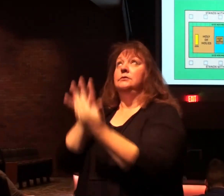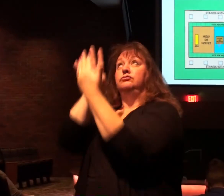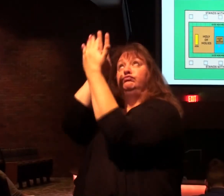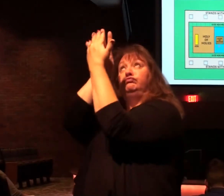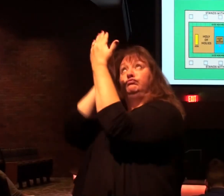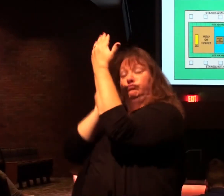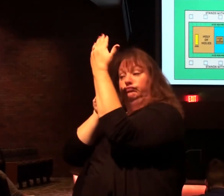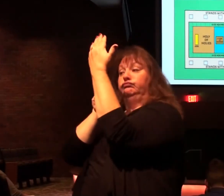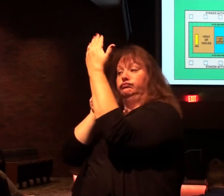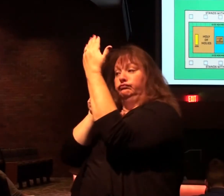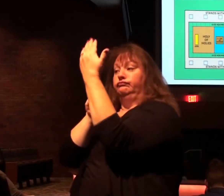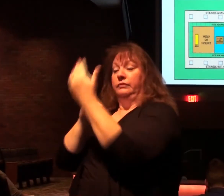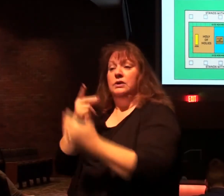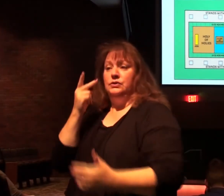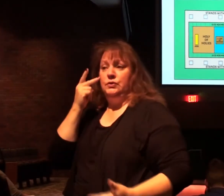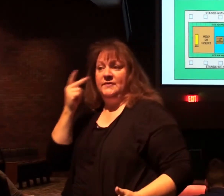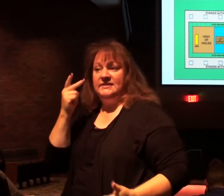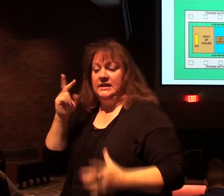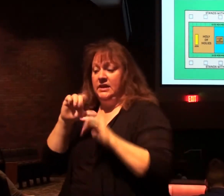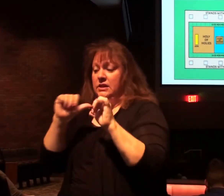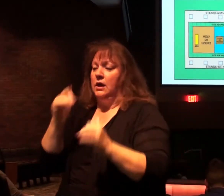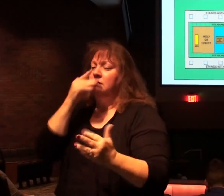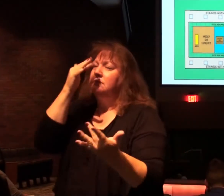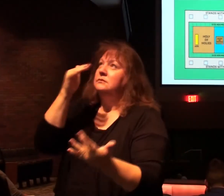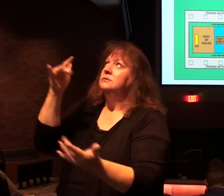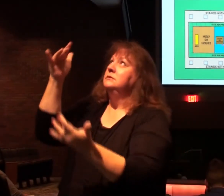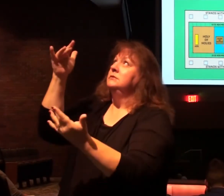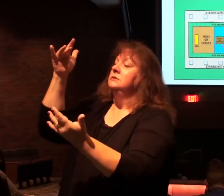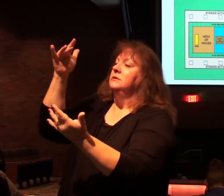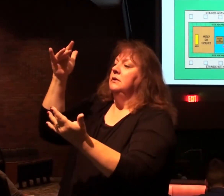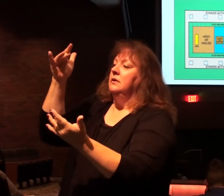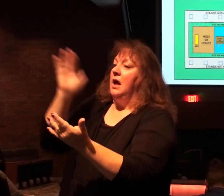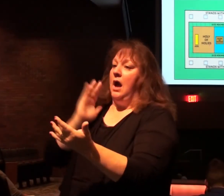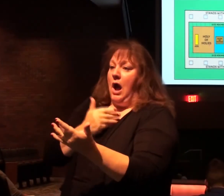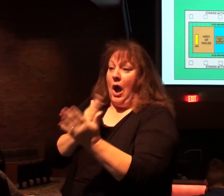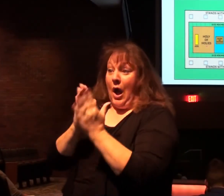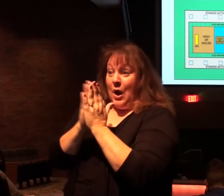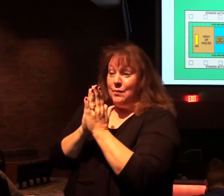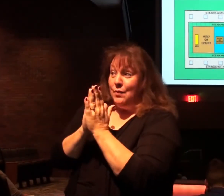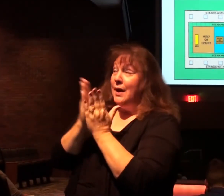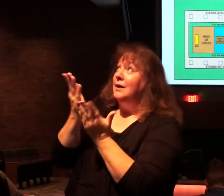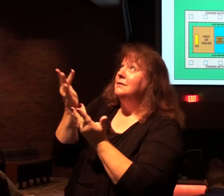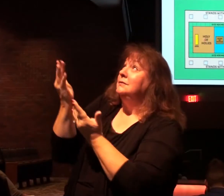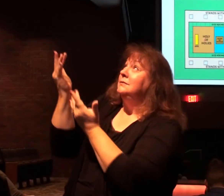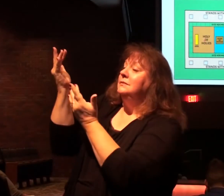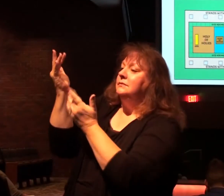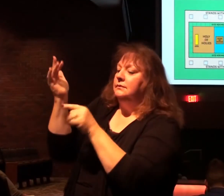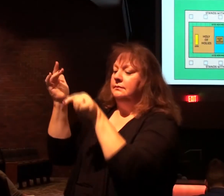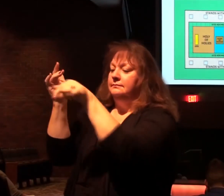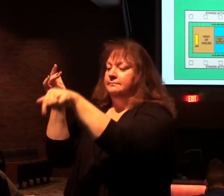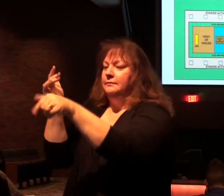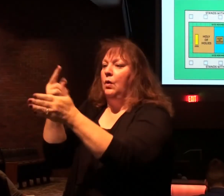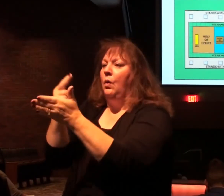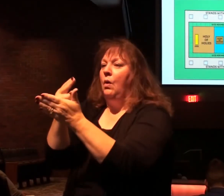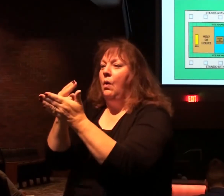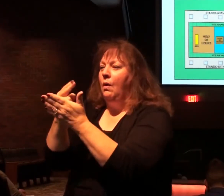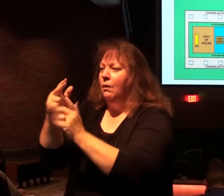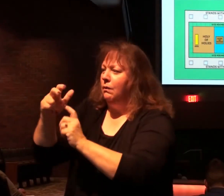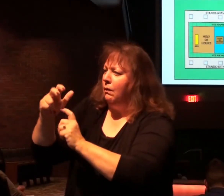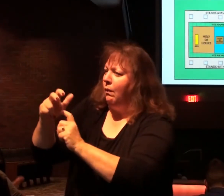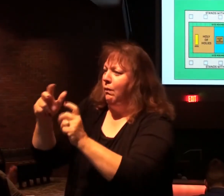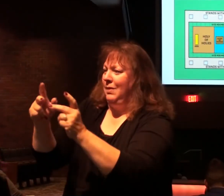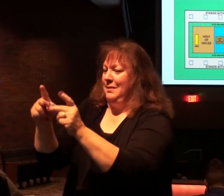of heaven. We've seen the altar of incense in heaven here where the prayers of the saints were offered. This is the Holy of Holies. So this